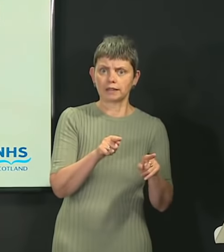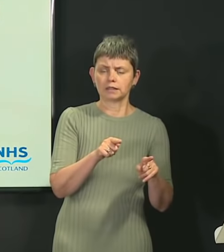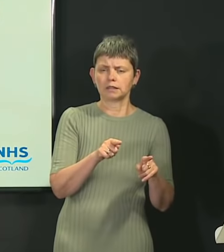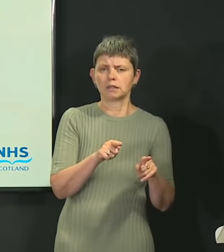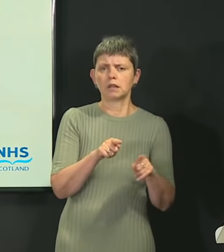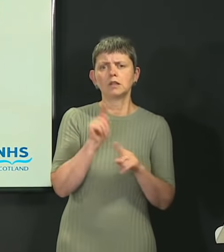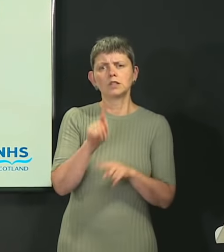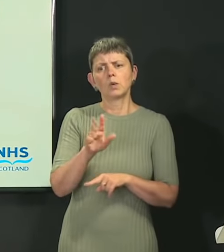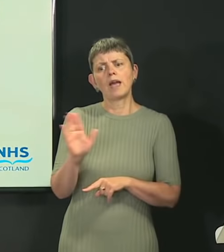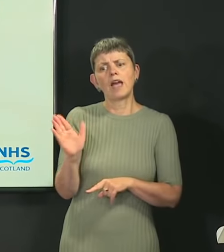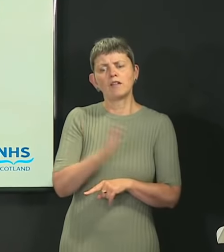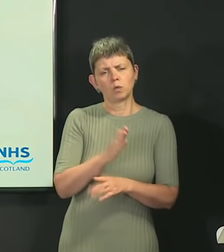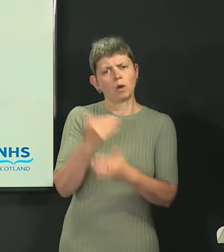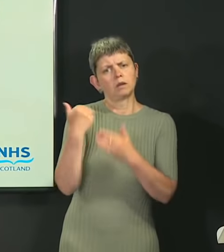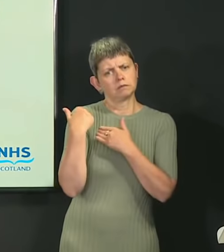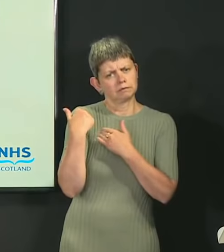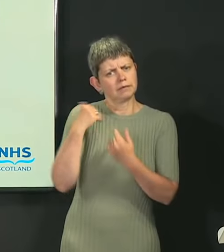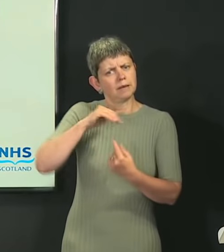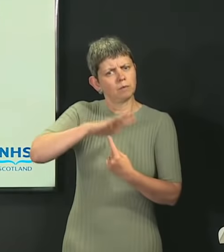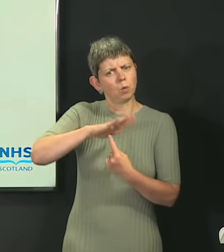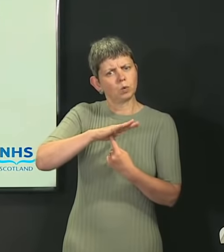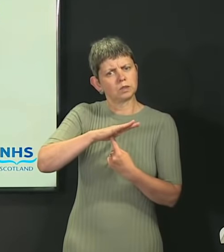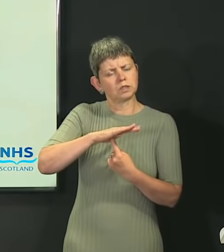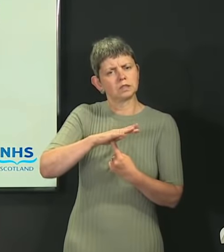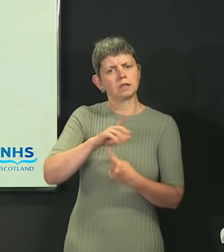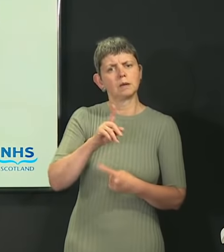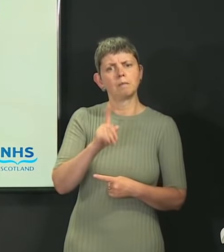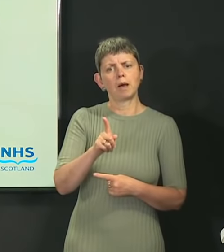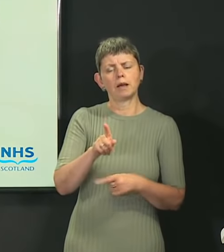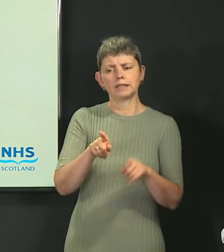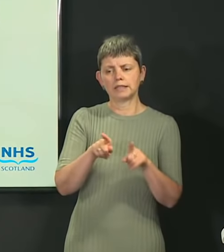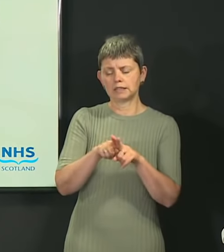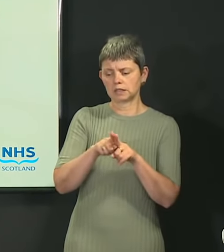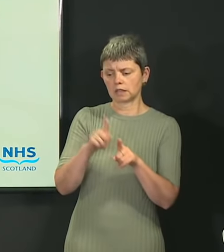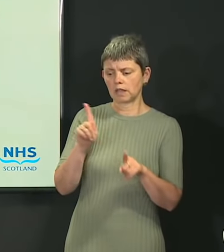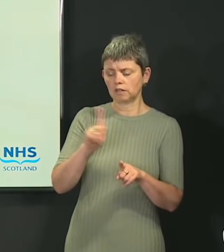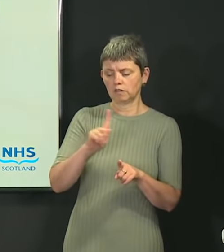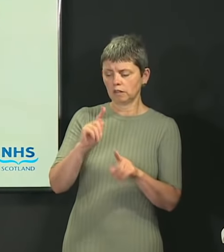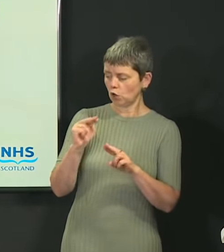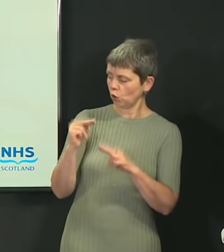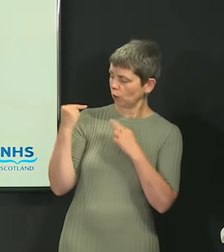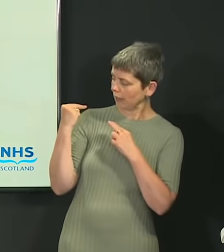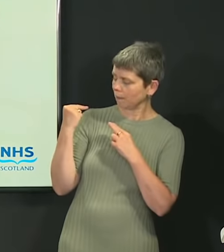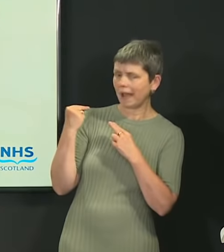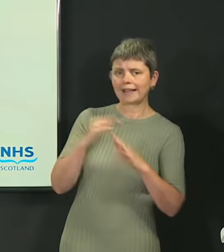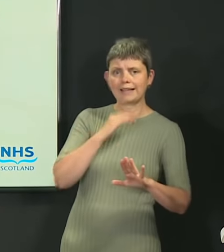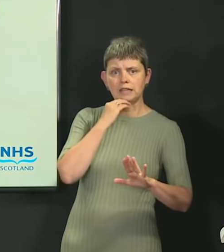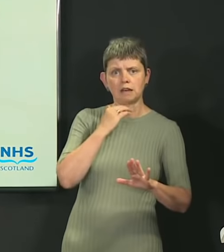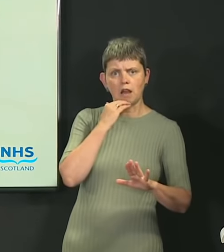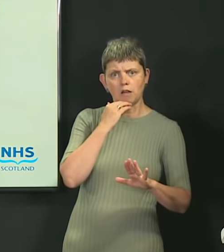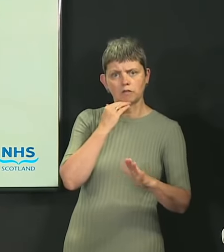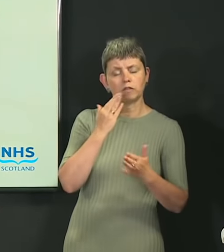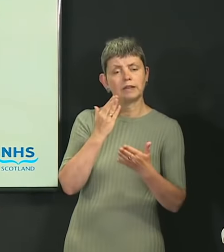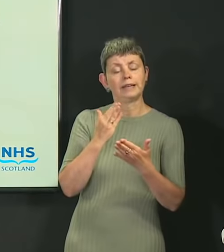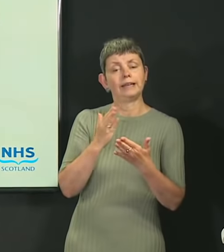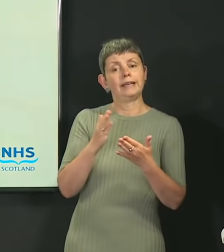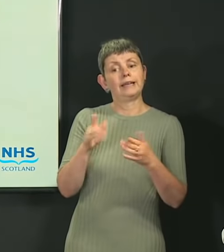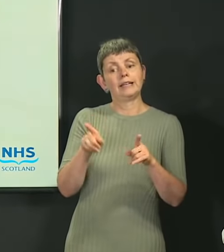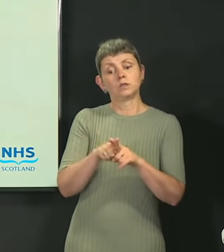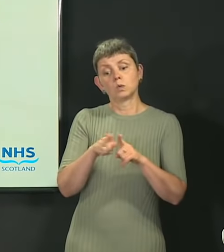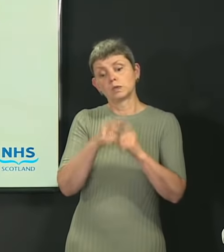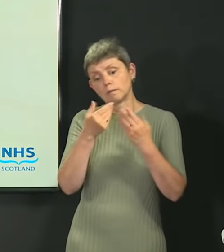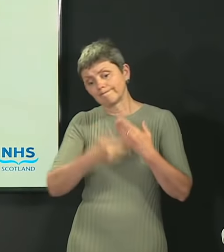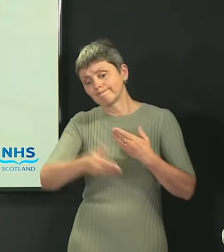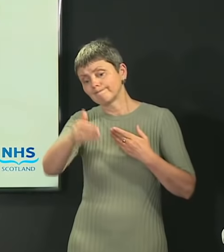has a role to play, but it's not just about anticipating and reflecting where we've been. It's not anticipating where we might